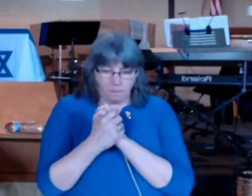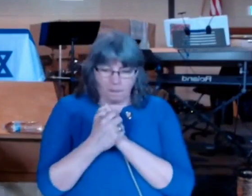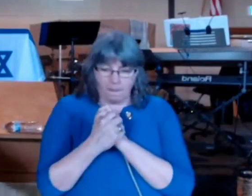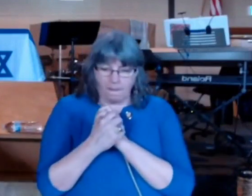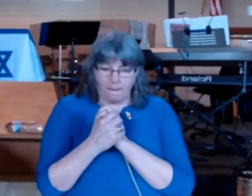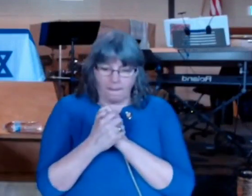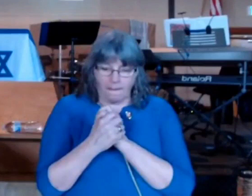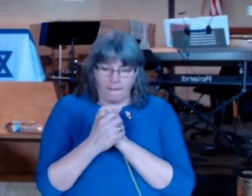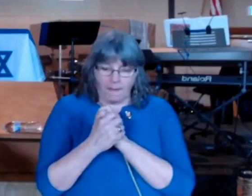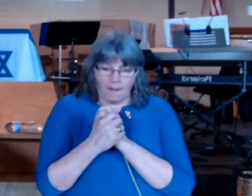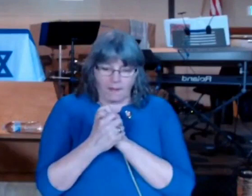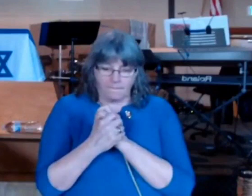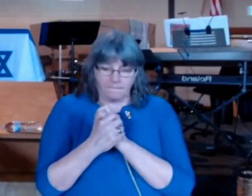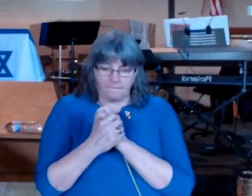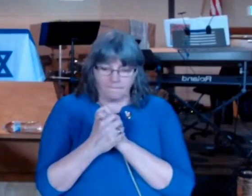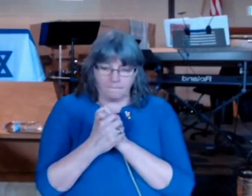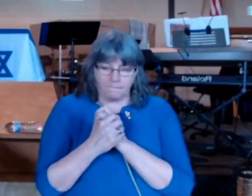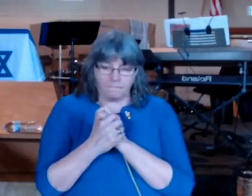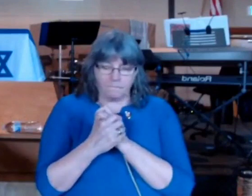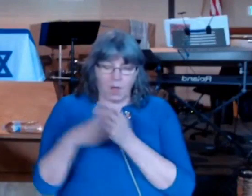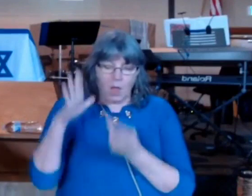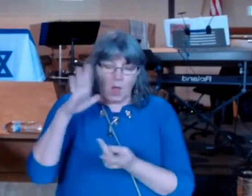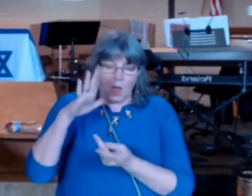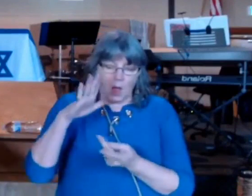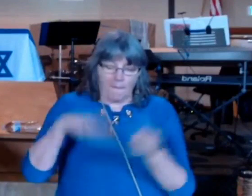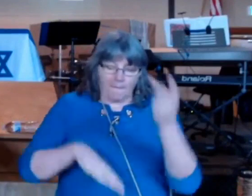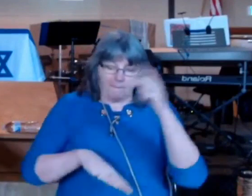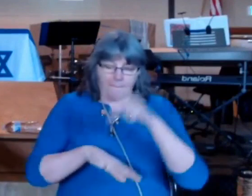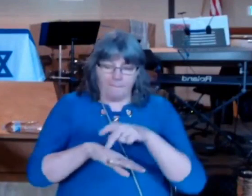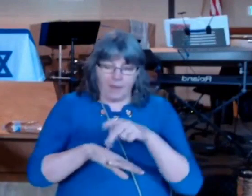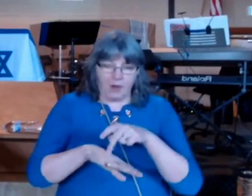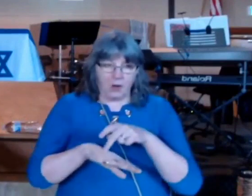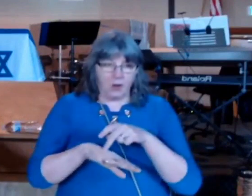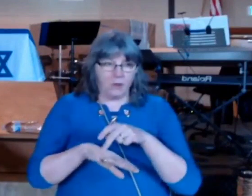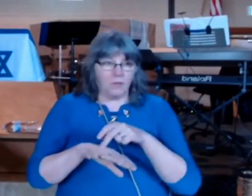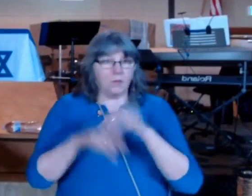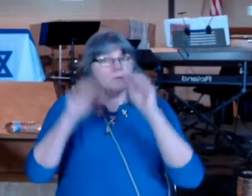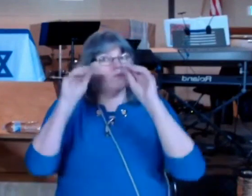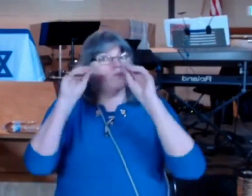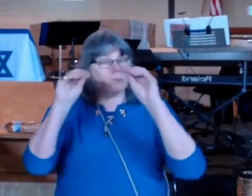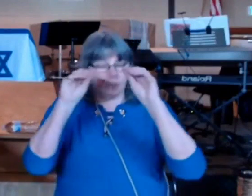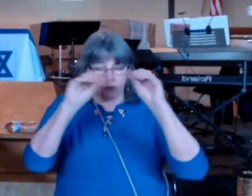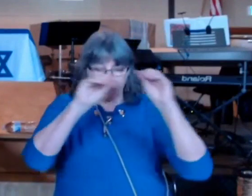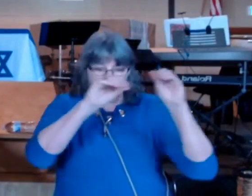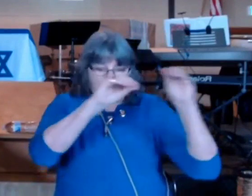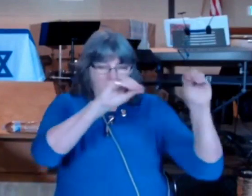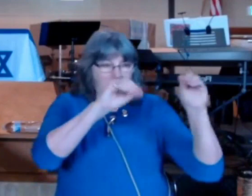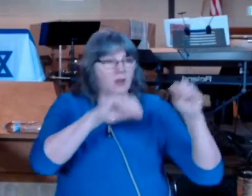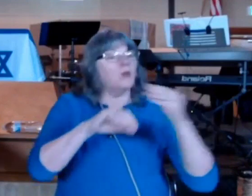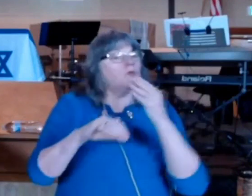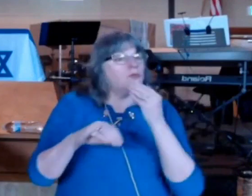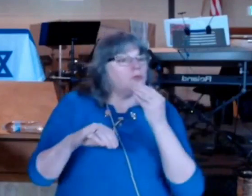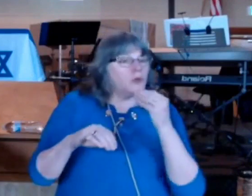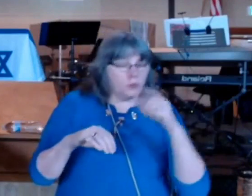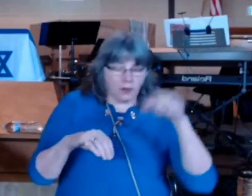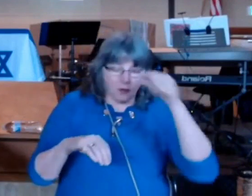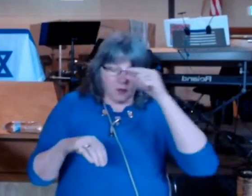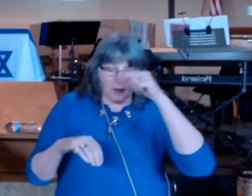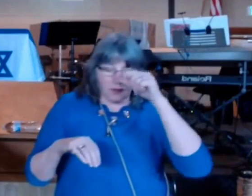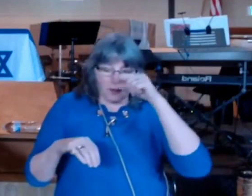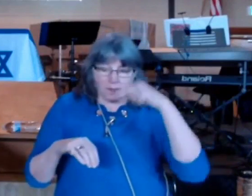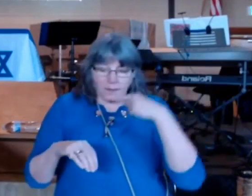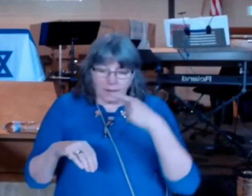finally peter exalted the roman congregation of jewish and gentile disciples say